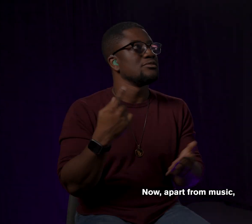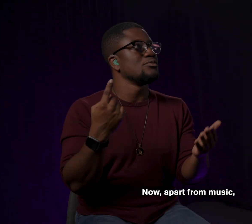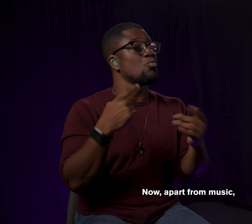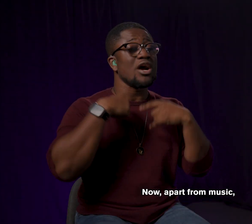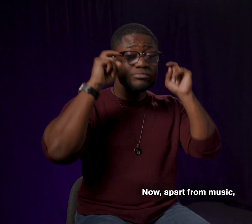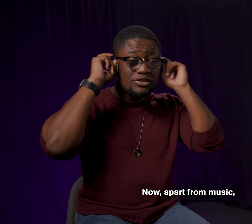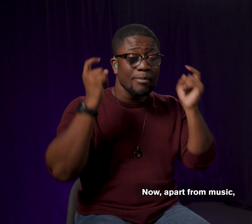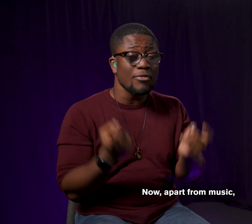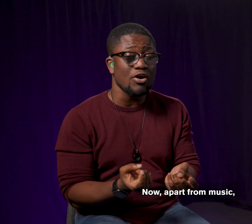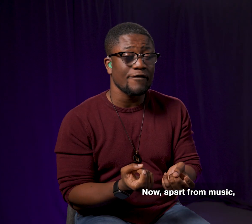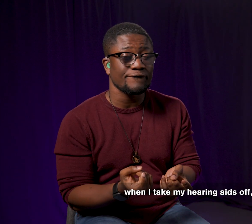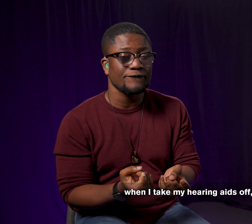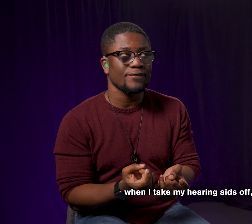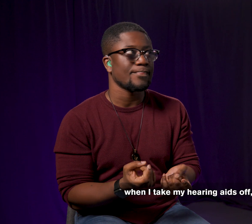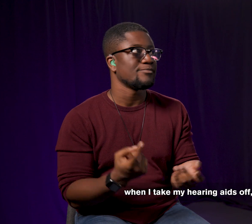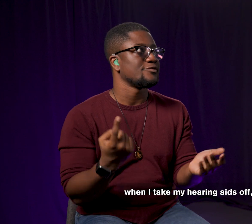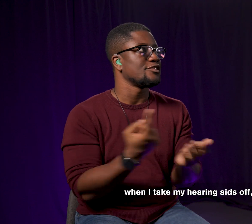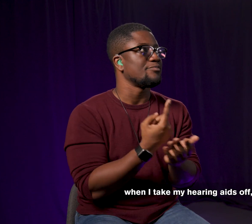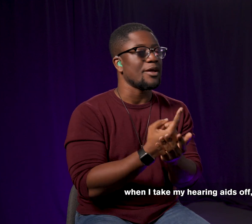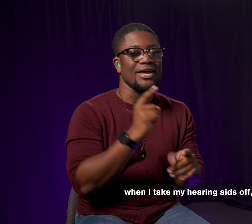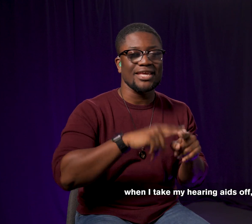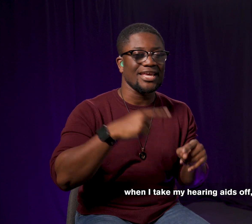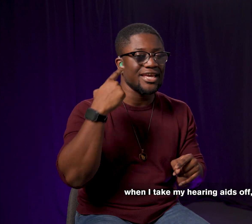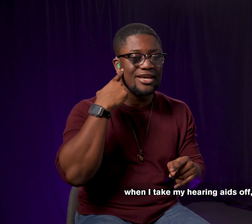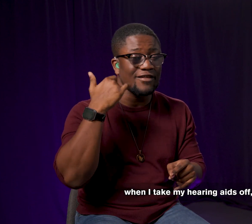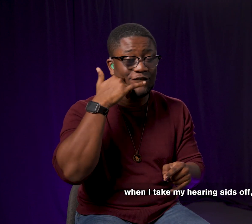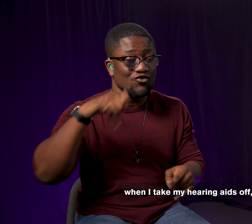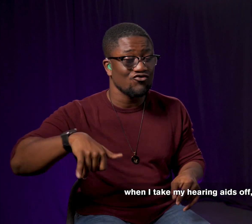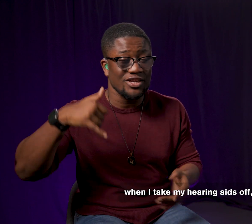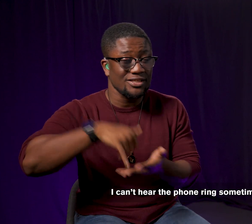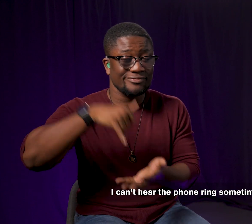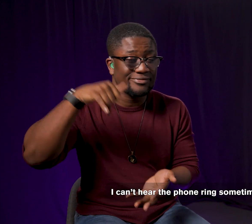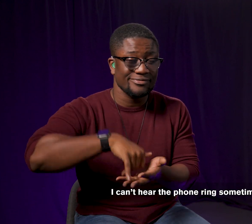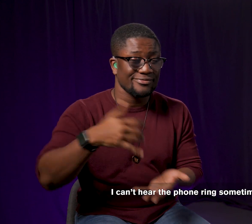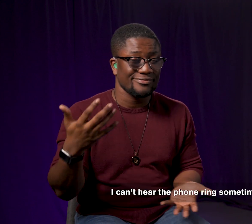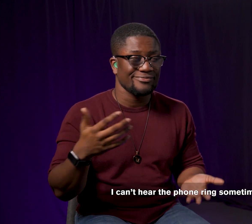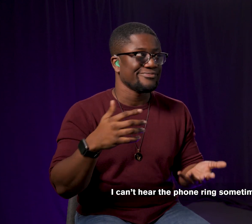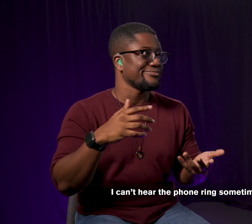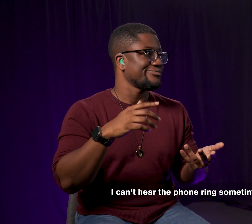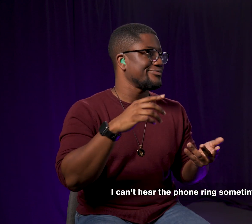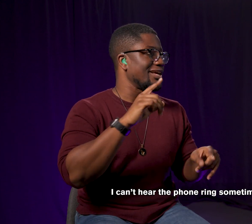Now apart from music, when I take my hearing aids off, I can't hear the phone ring sometimes.